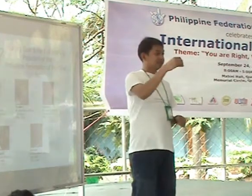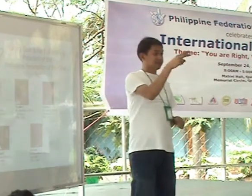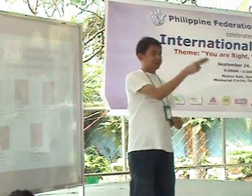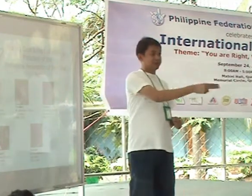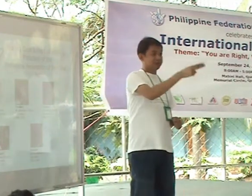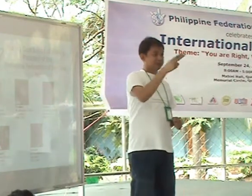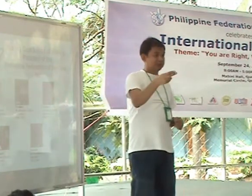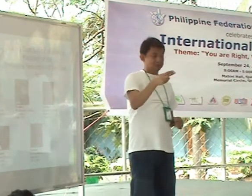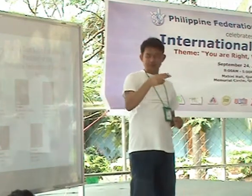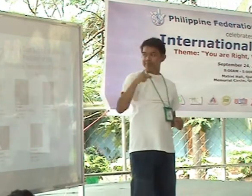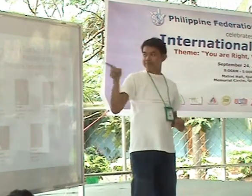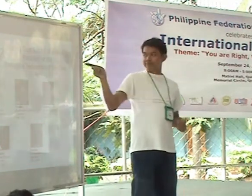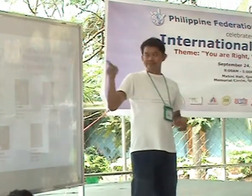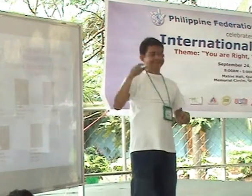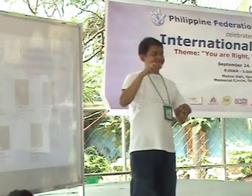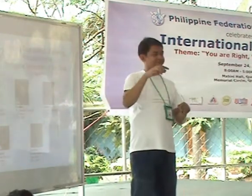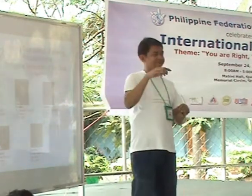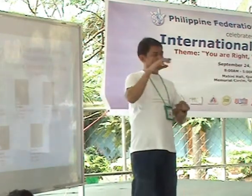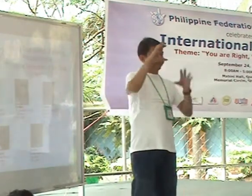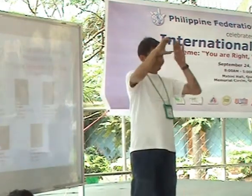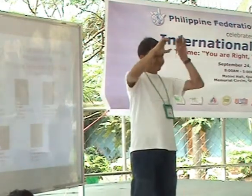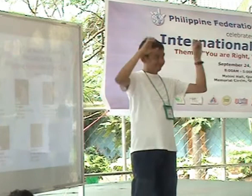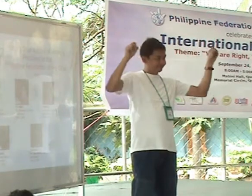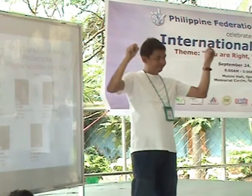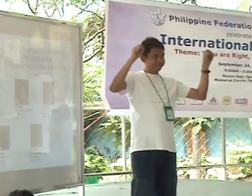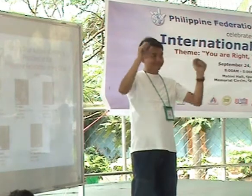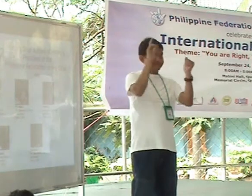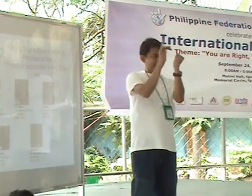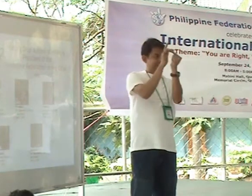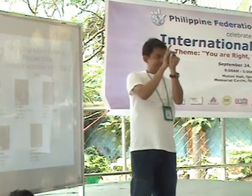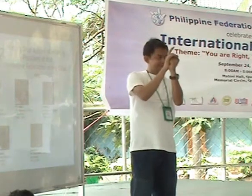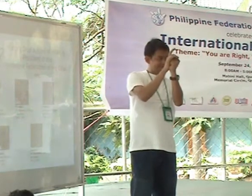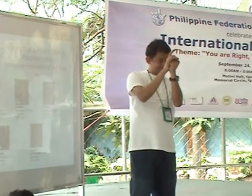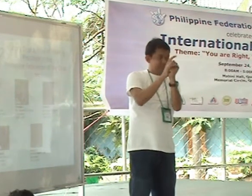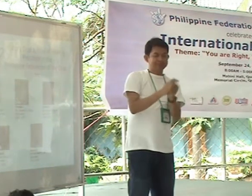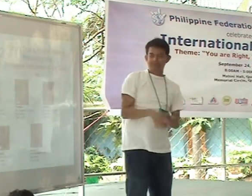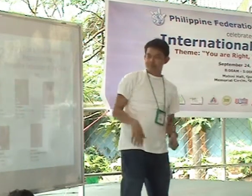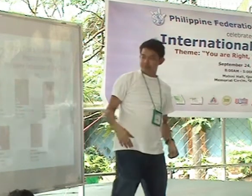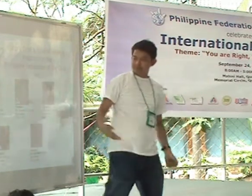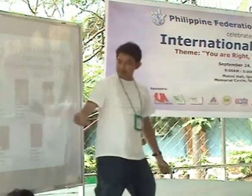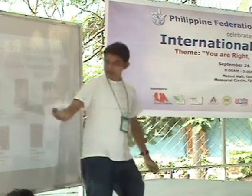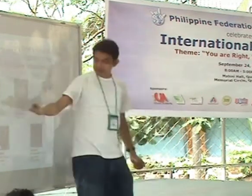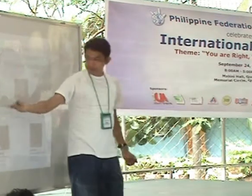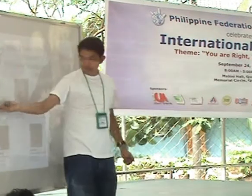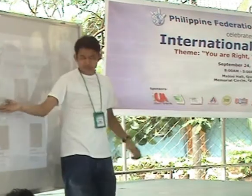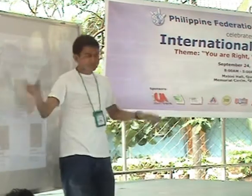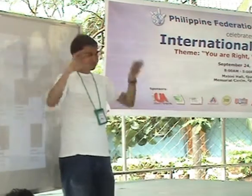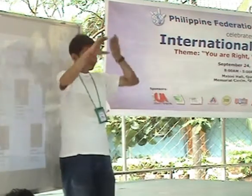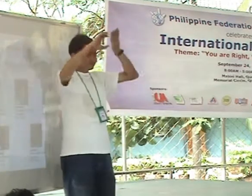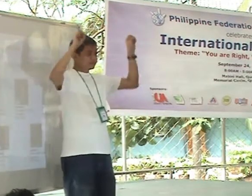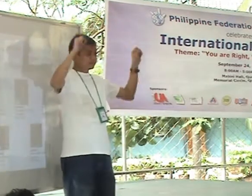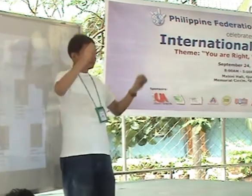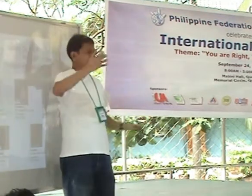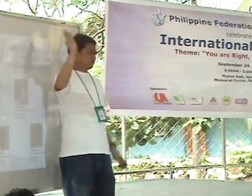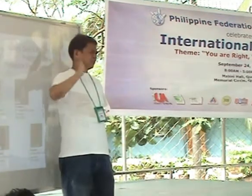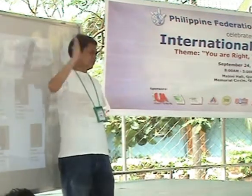So it is the of deaf and hard-of-hearing presidents of the Pilking Federation of the Deaf. So as you can see, this is the president